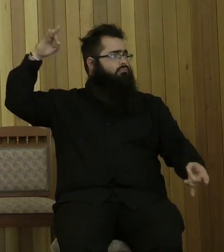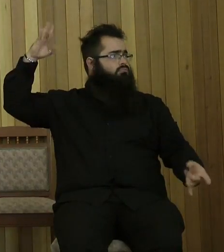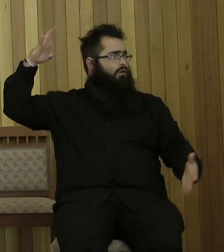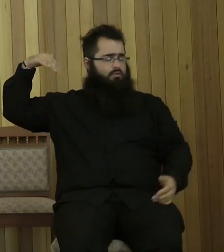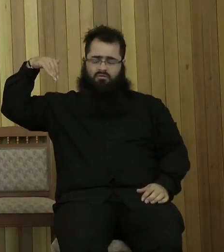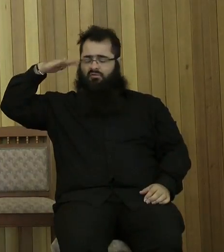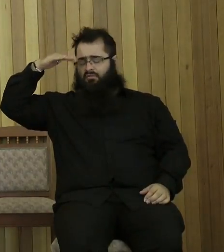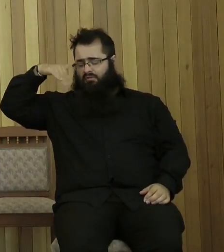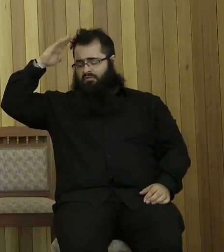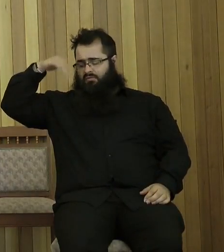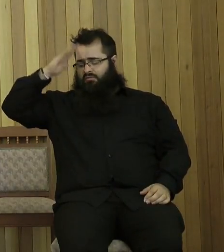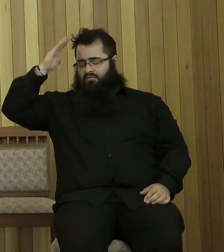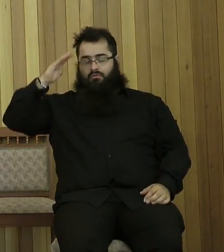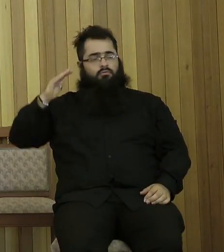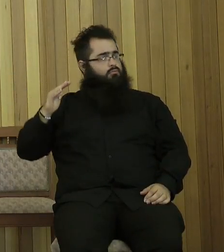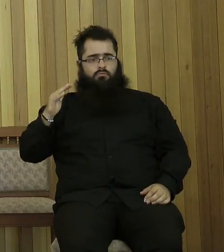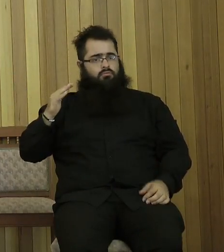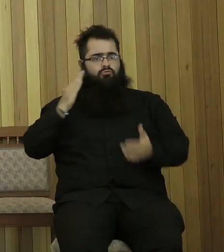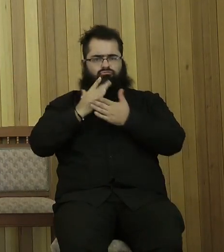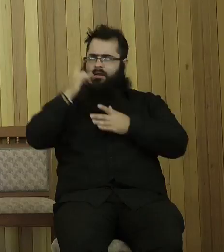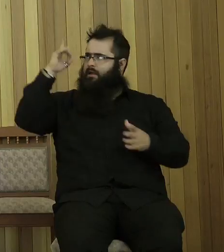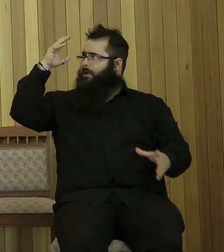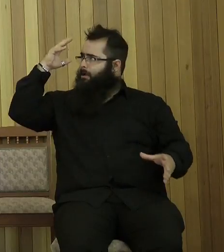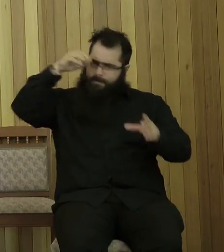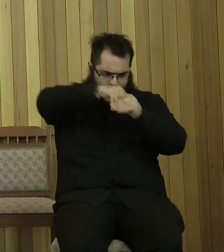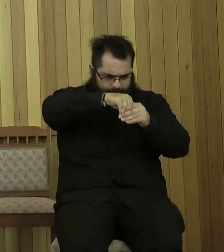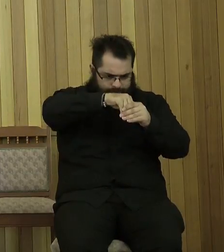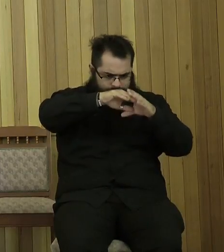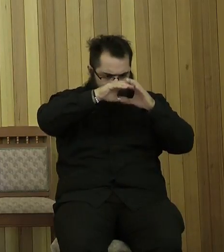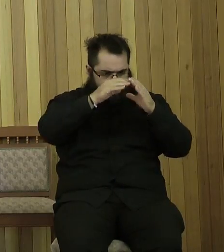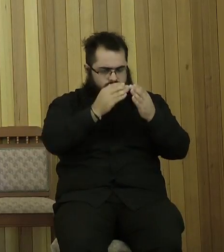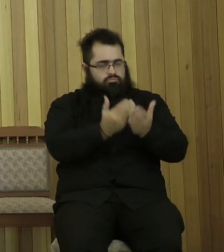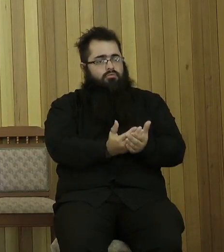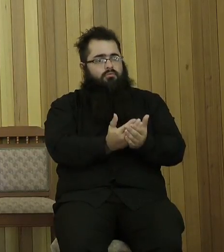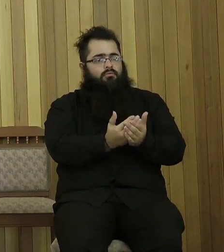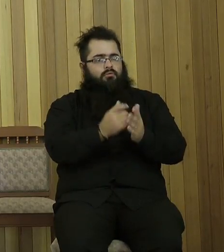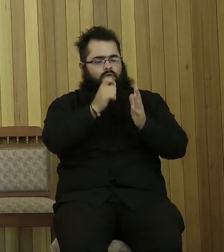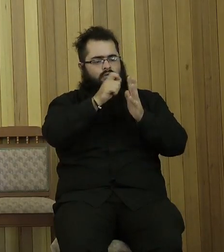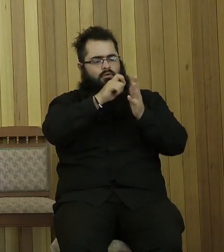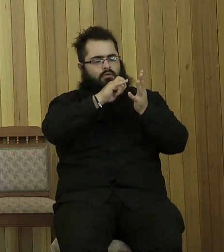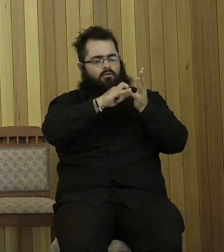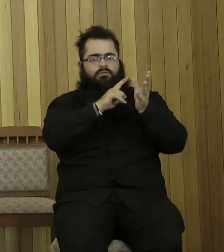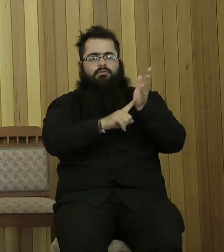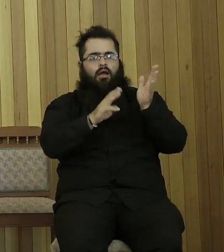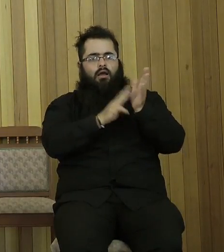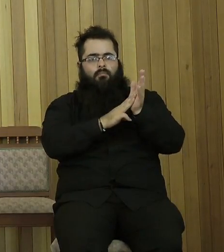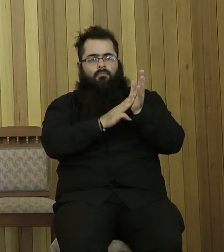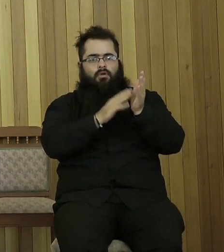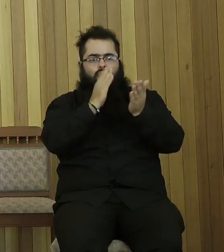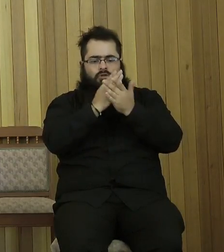but one very much involved with our affairs. The Psalms particularly were inspired by the depth of God's loving involvement.